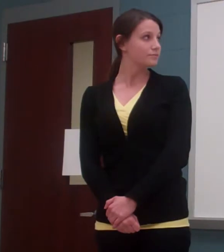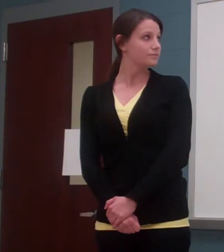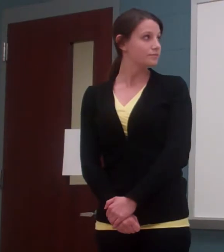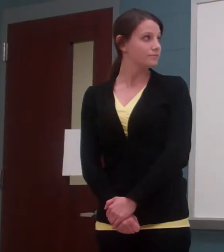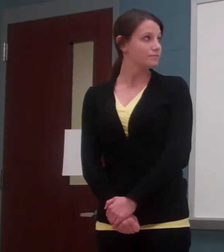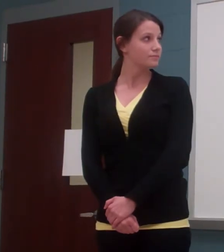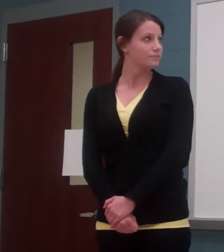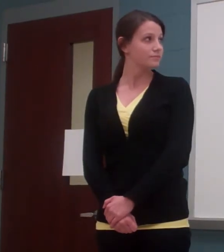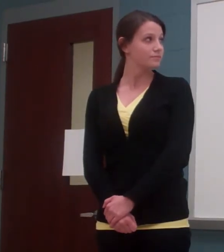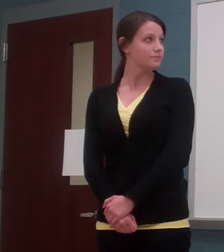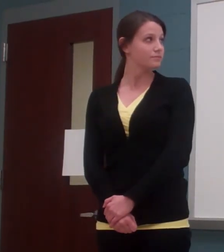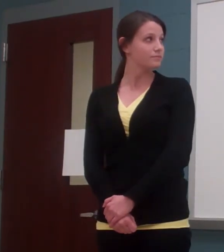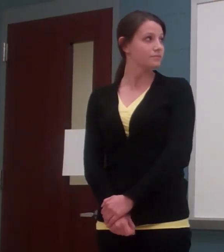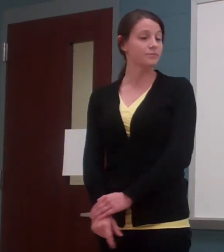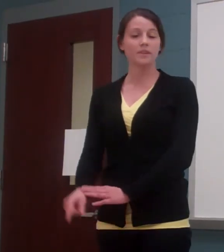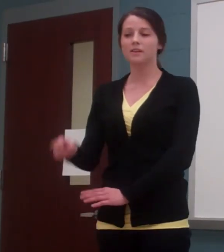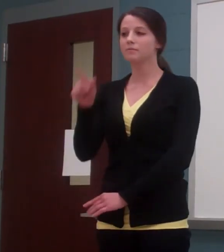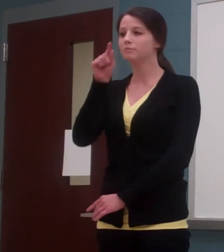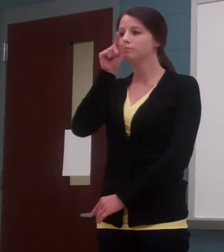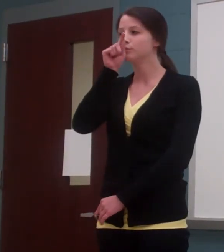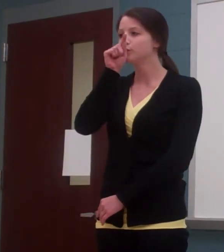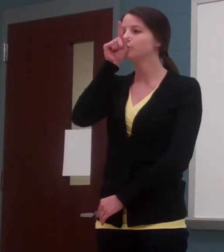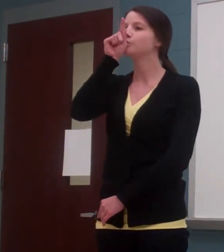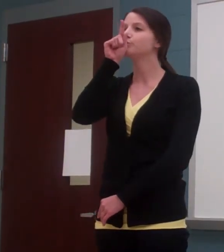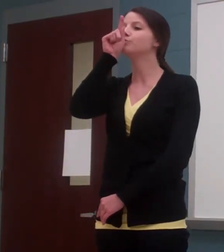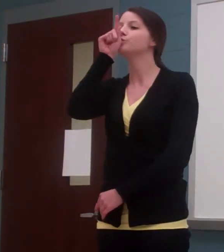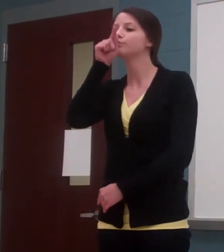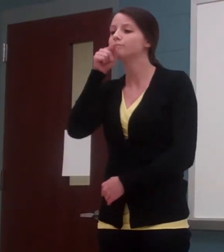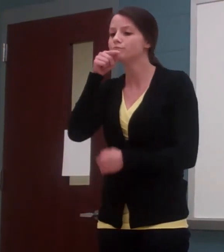The elephant above the sea.